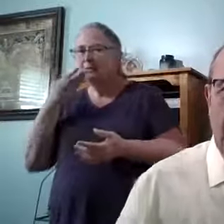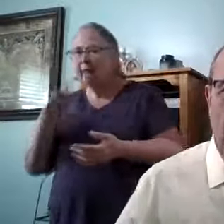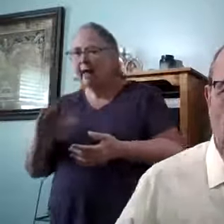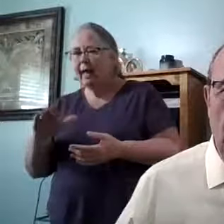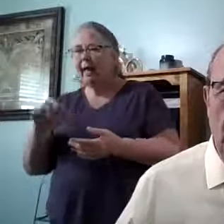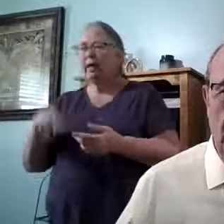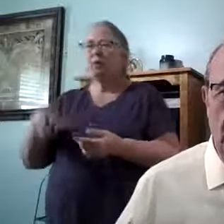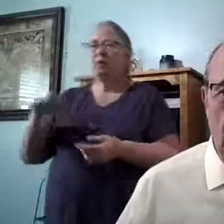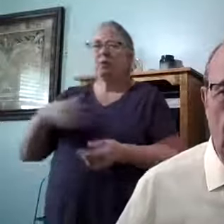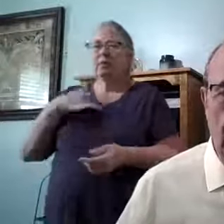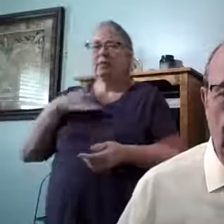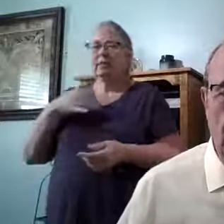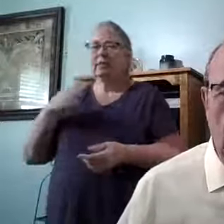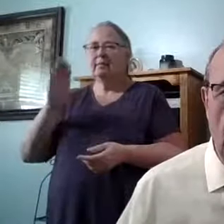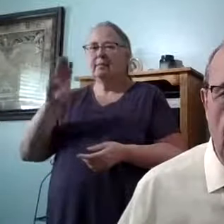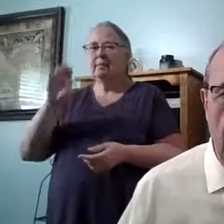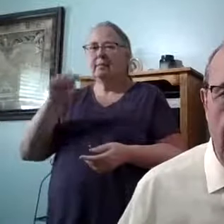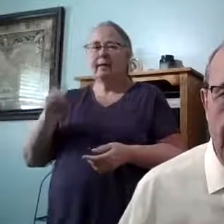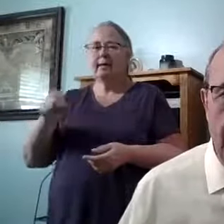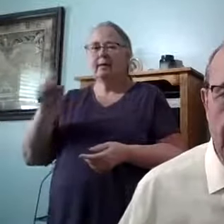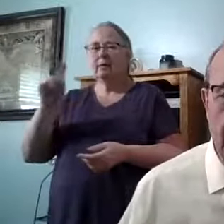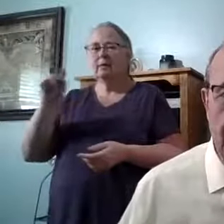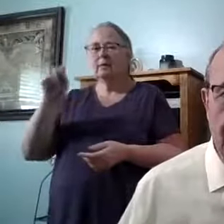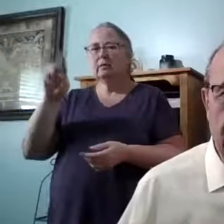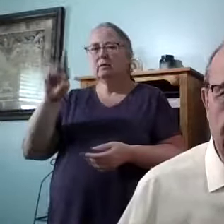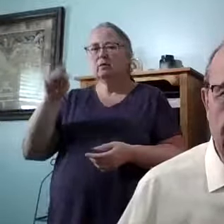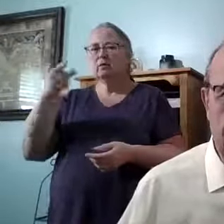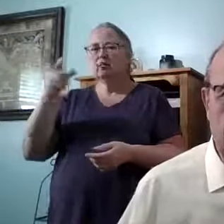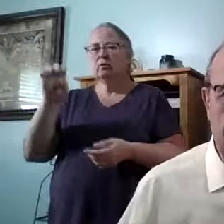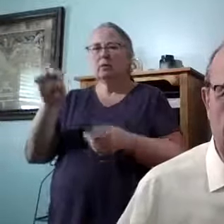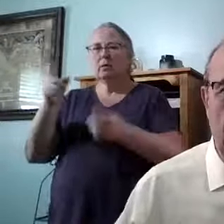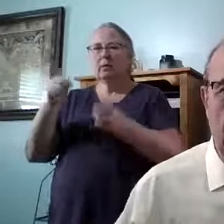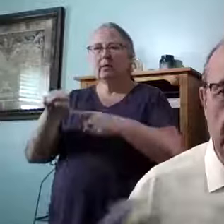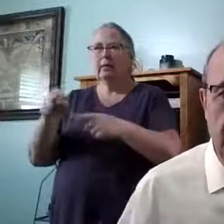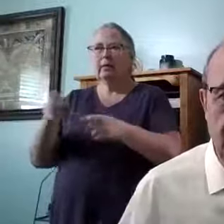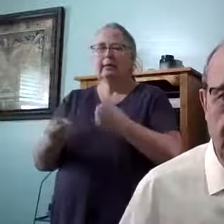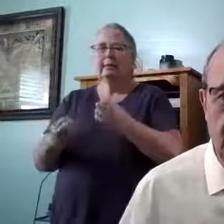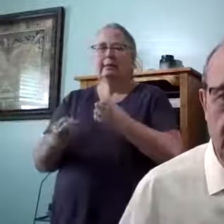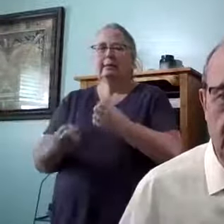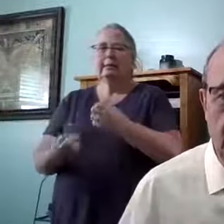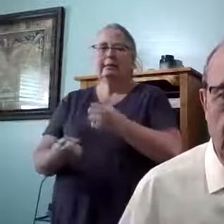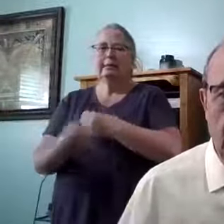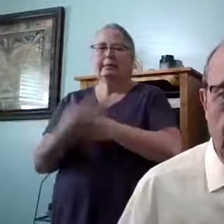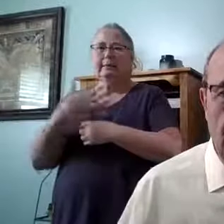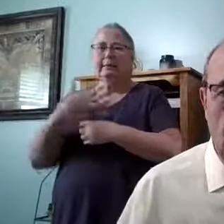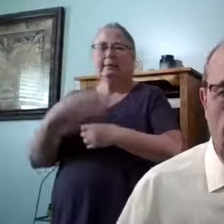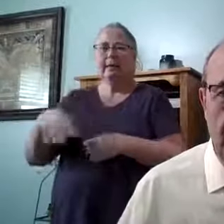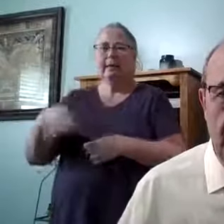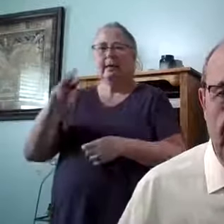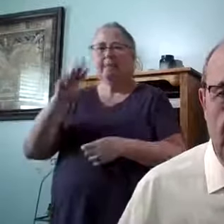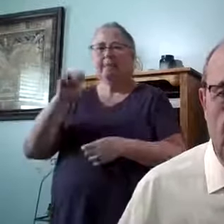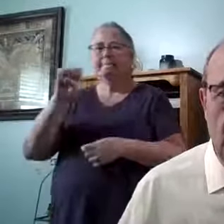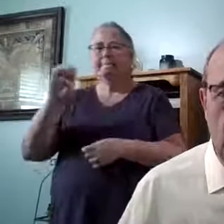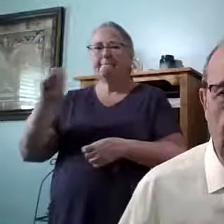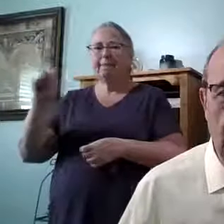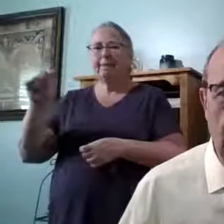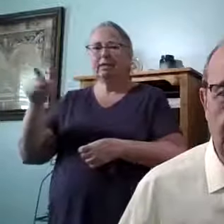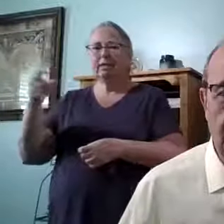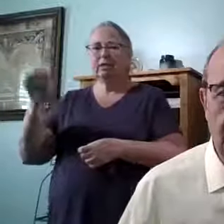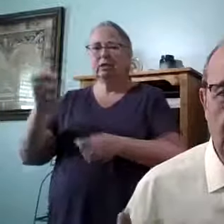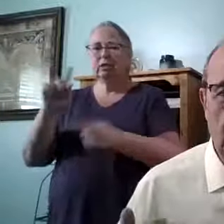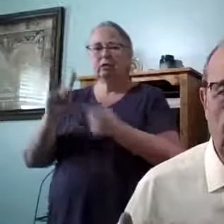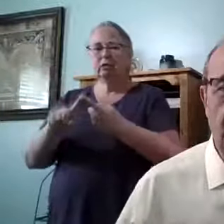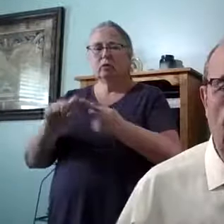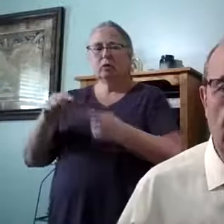there's a trigger that goes on in our mind. It sends probably messages through our body and we